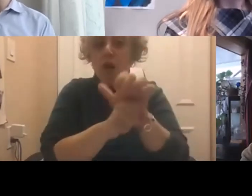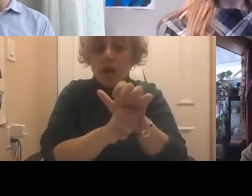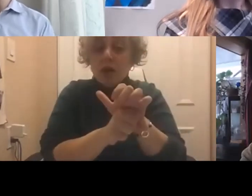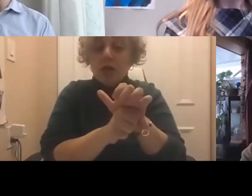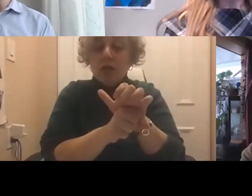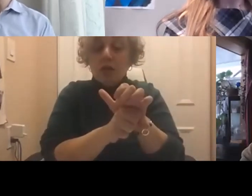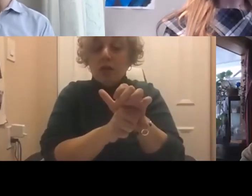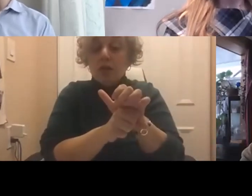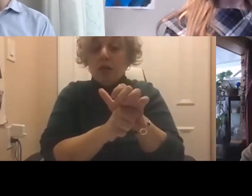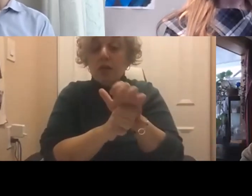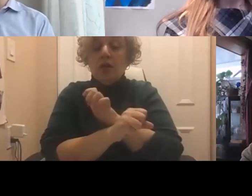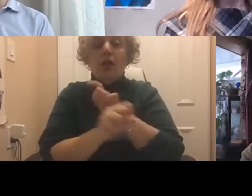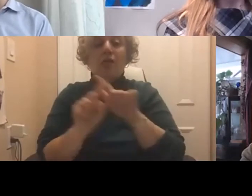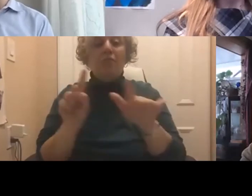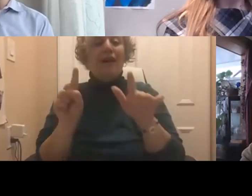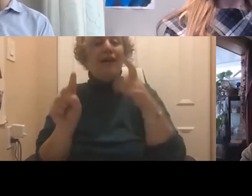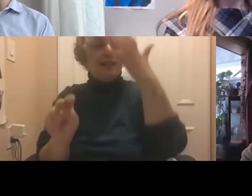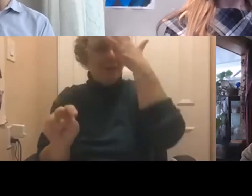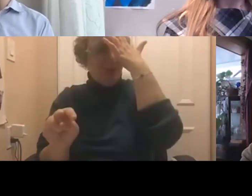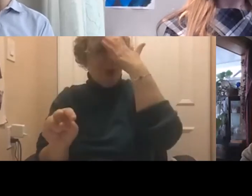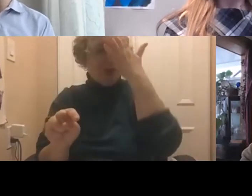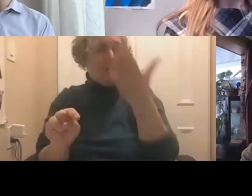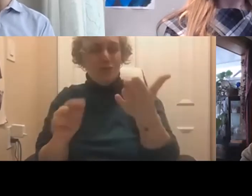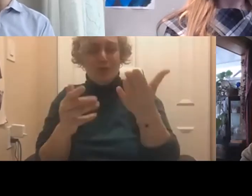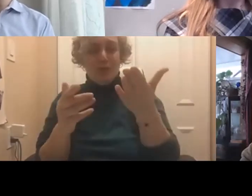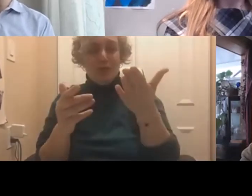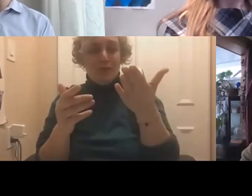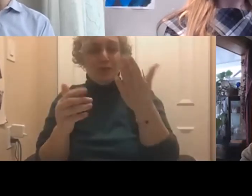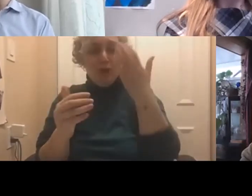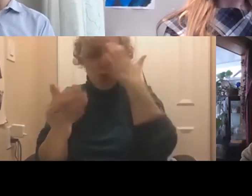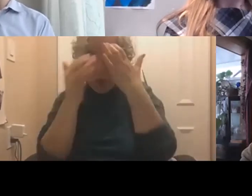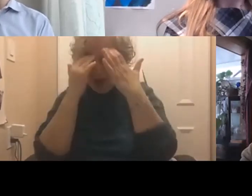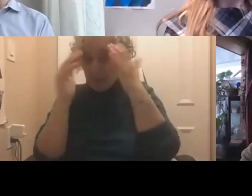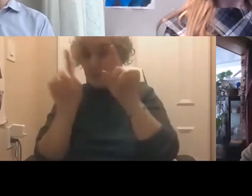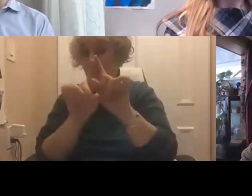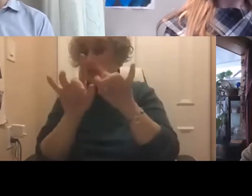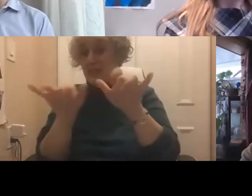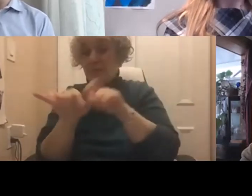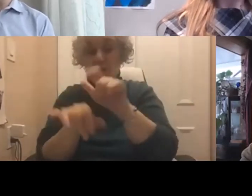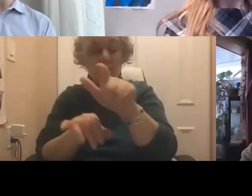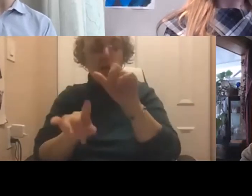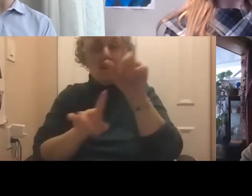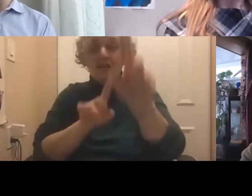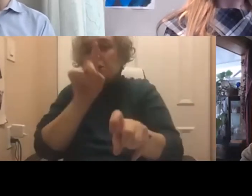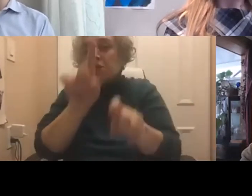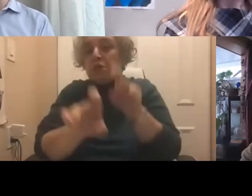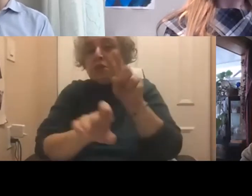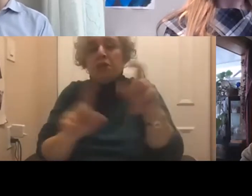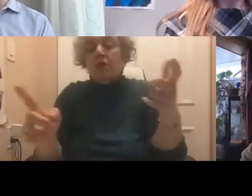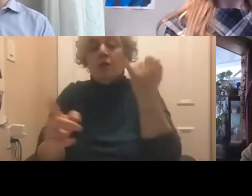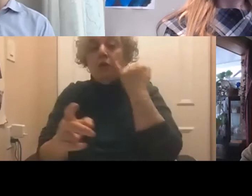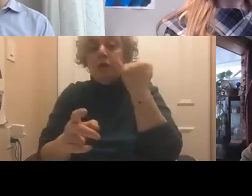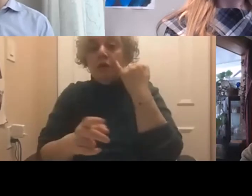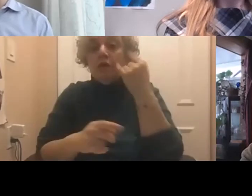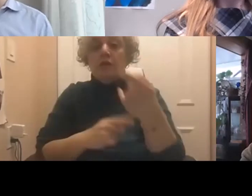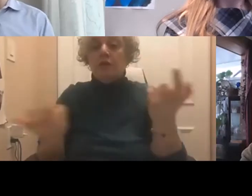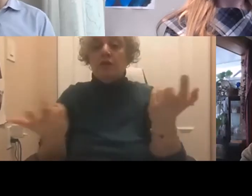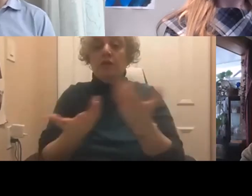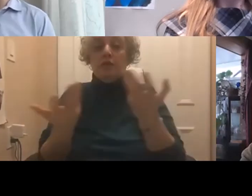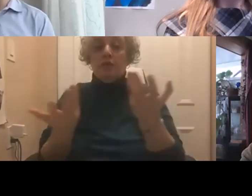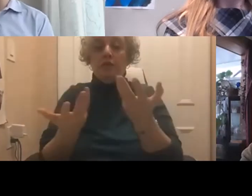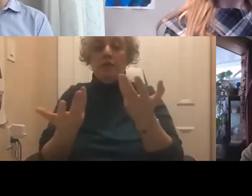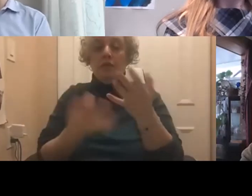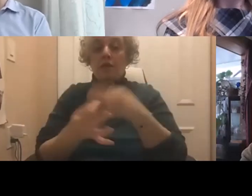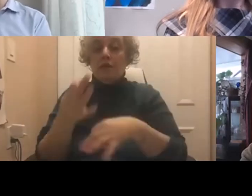the knowledge base of at least the inquiry as to what is the, you know, I think instead of getting red